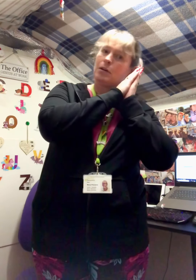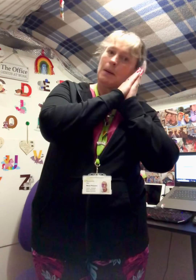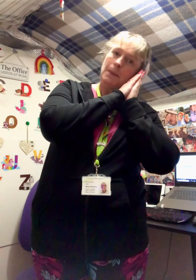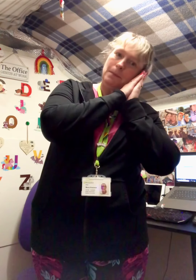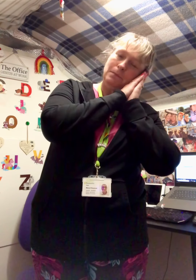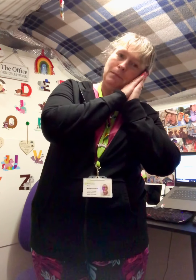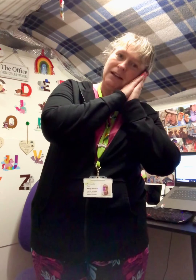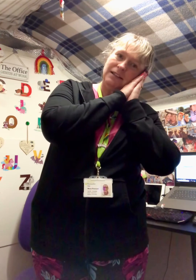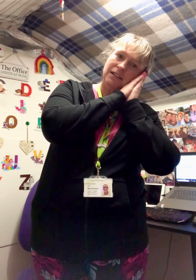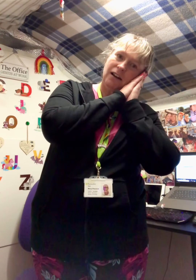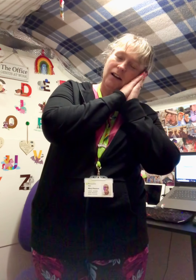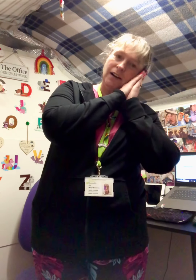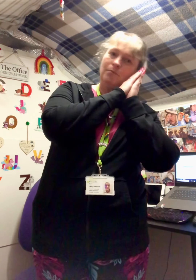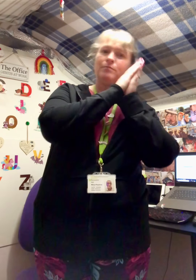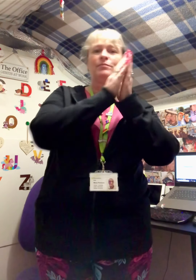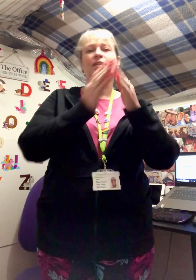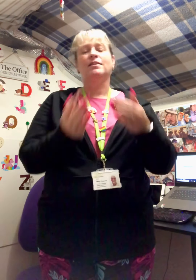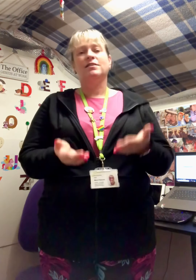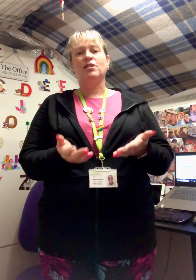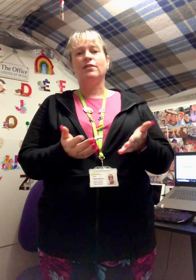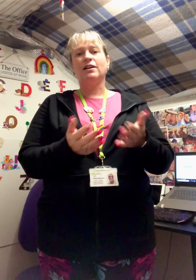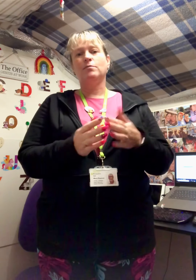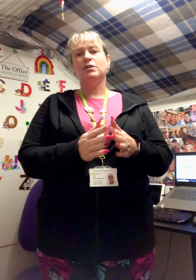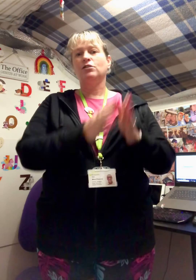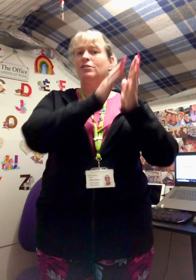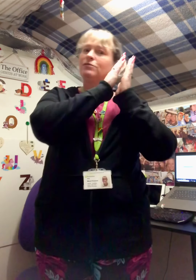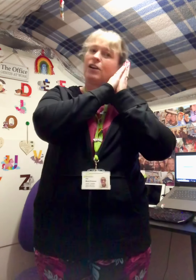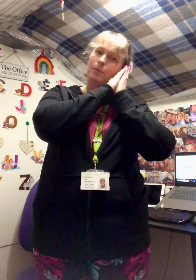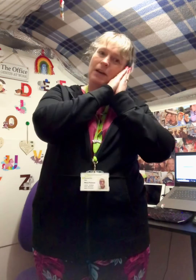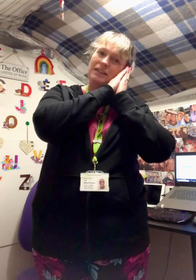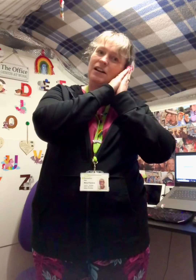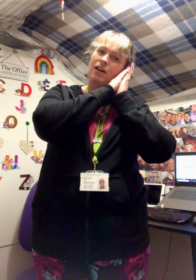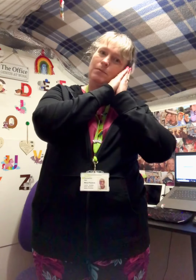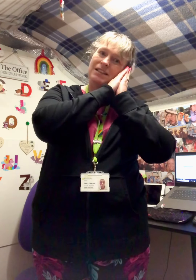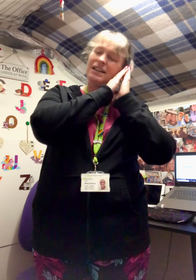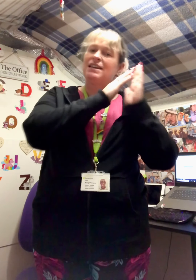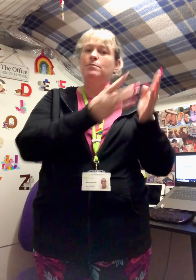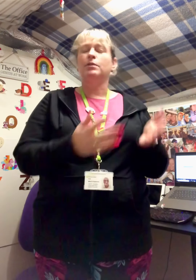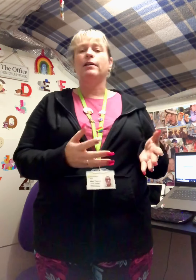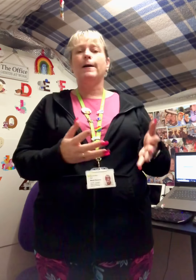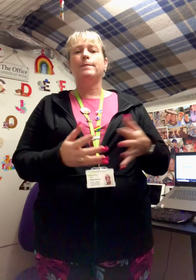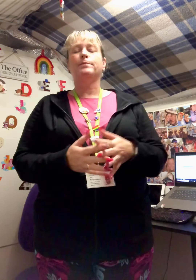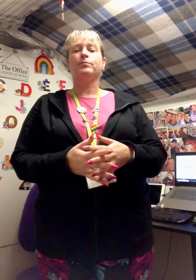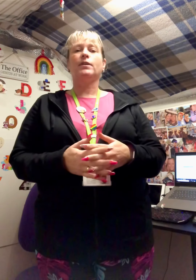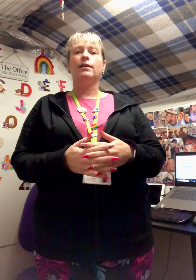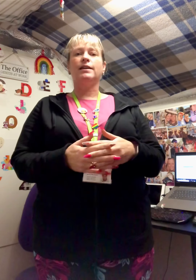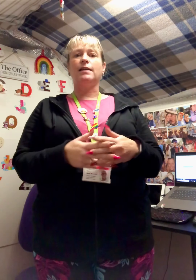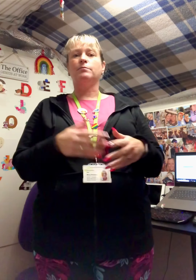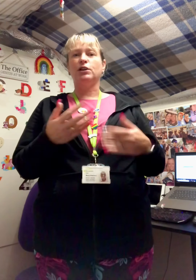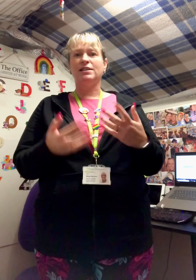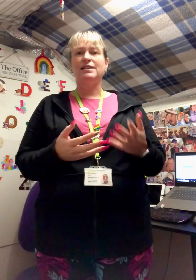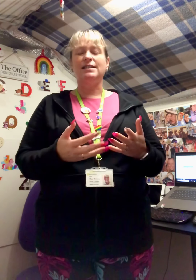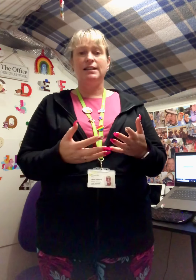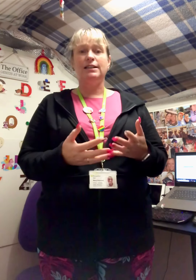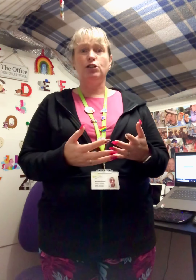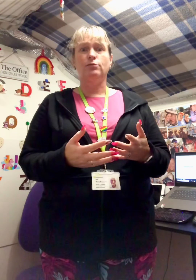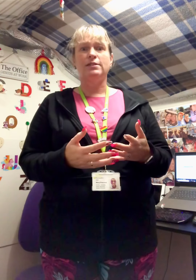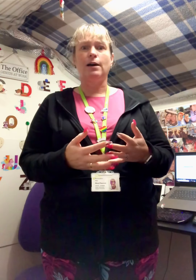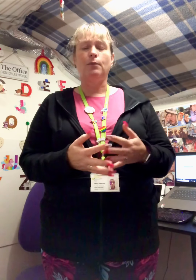it's bedtime so that can be used for kind of bedtime sleep again but consistently use that one